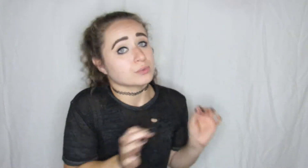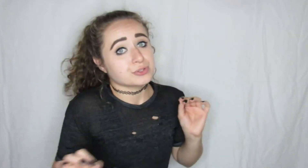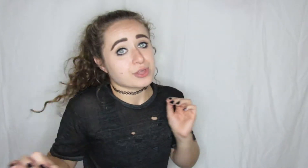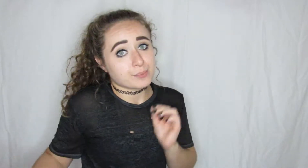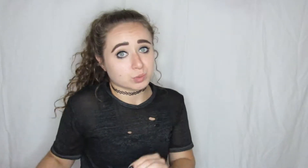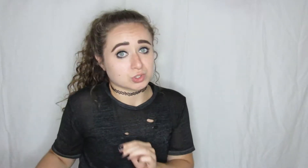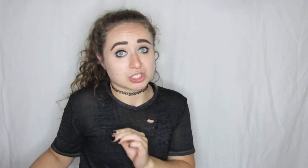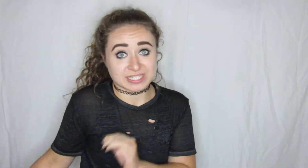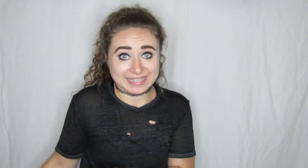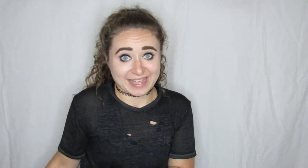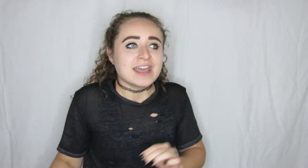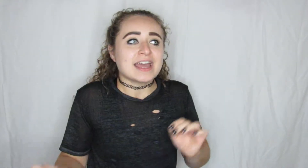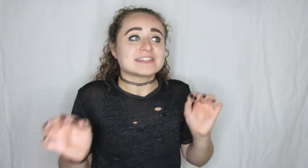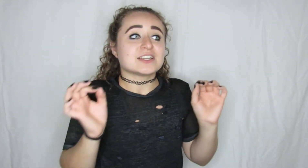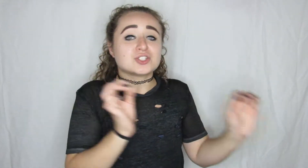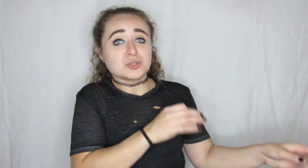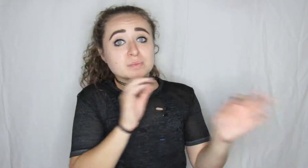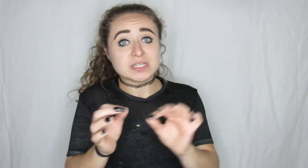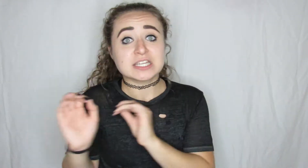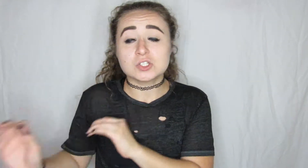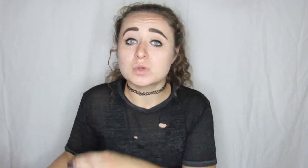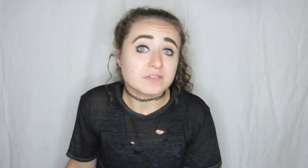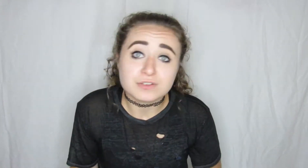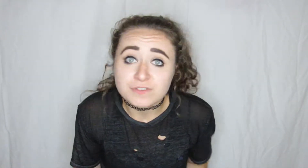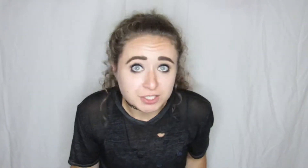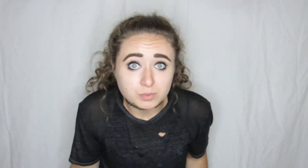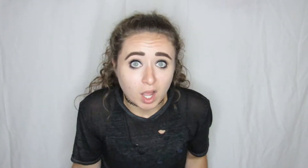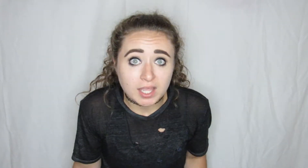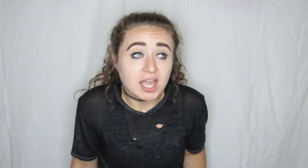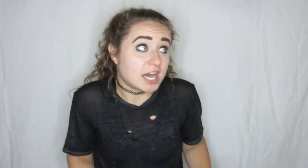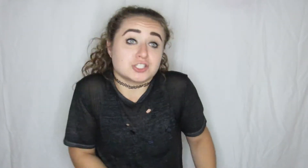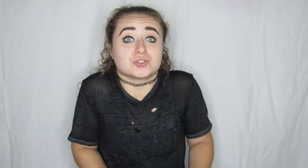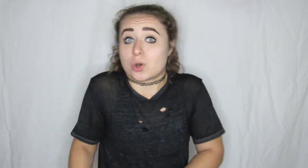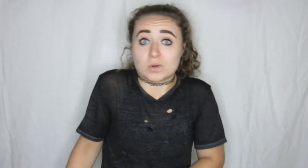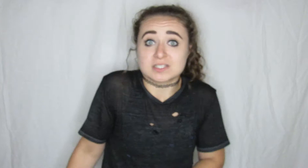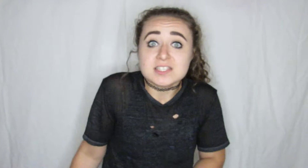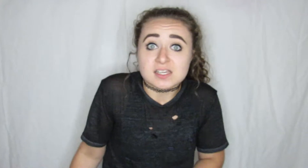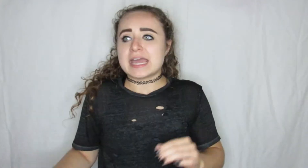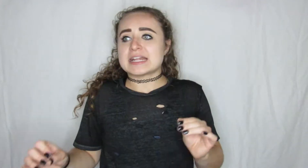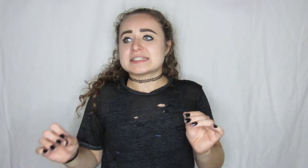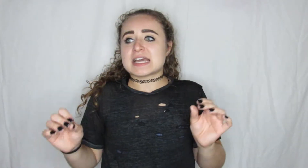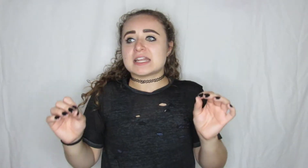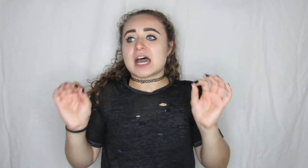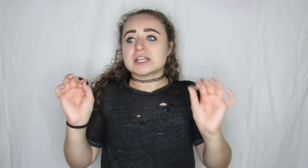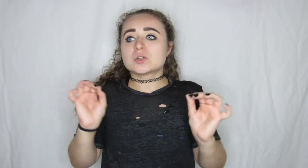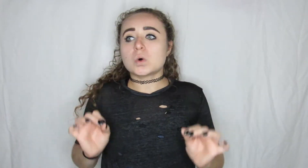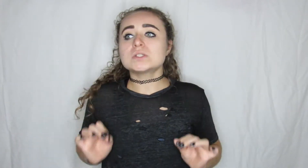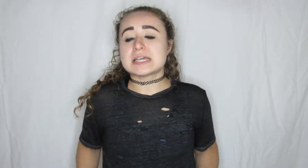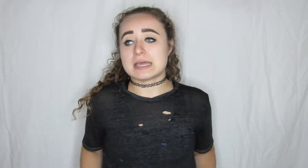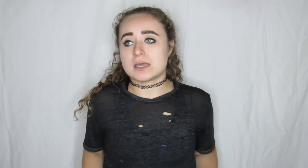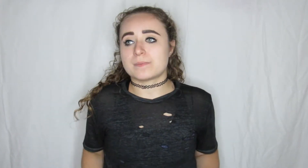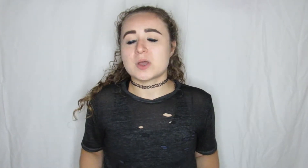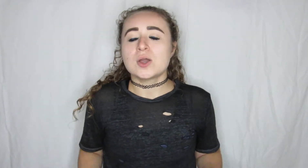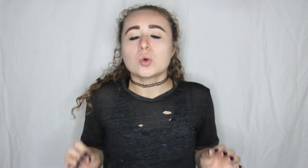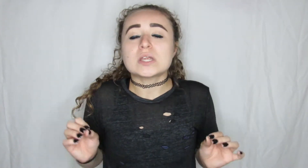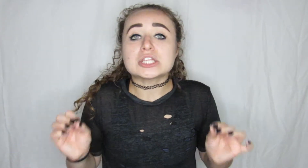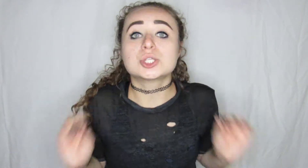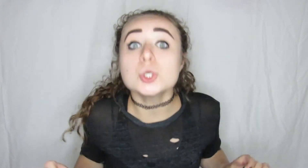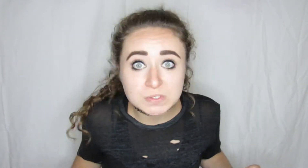going through that bullshit again I said you and Pete can do whatever the fuck you want I just don't want to see it and I said I told him we used